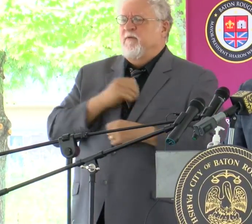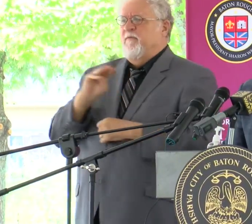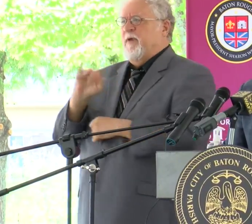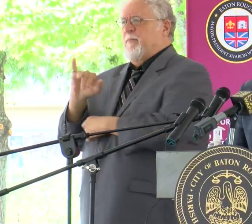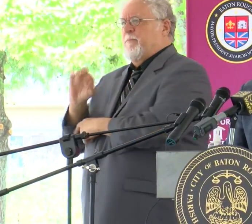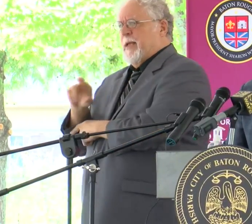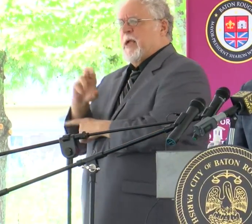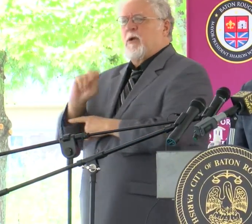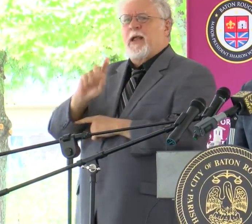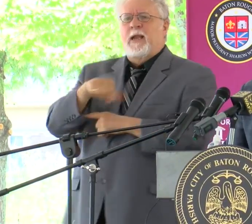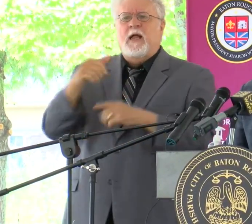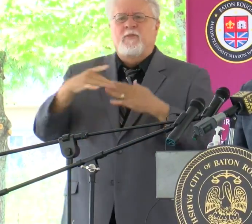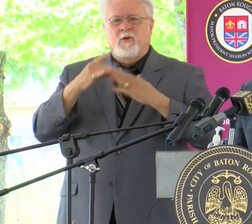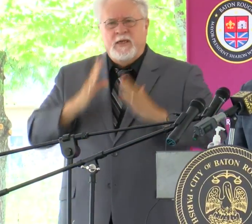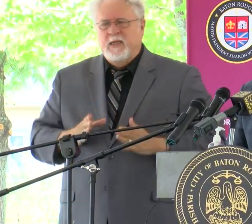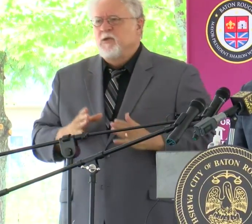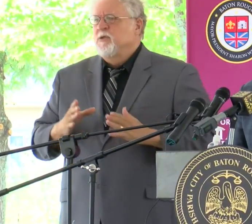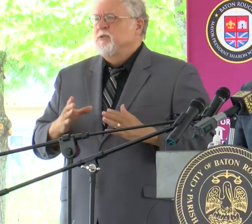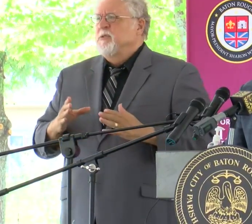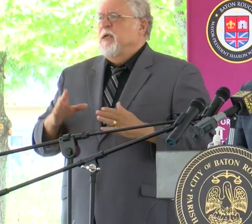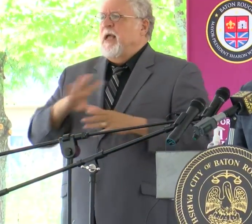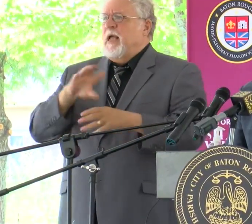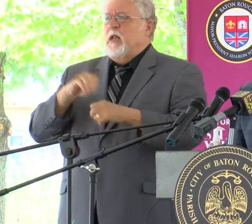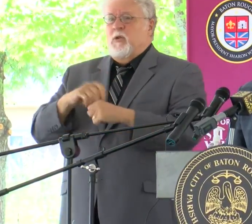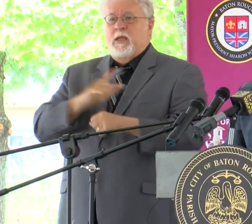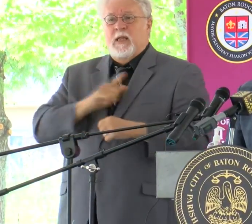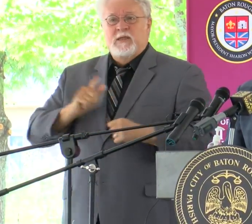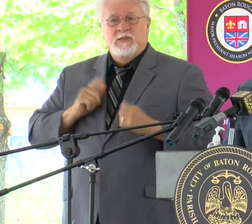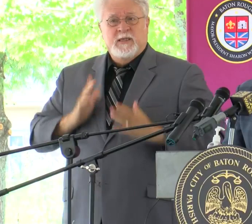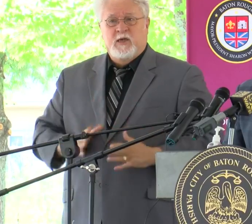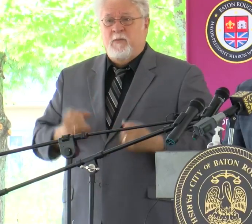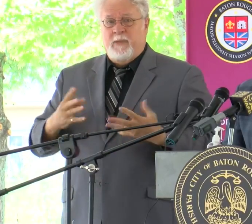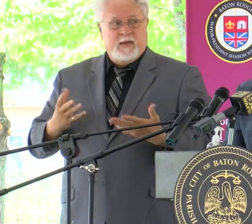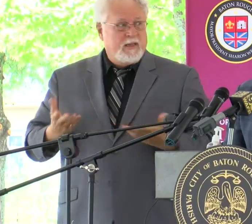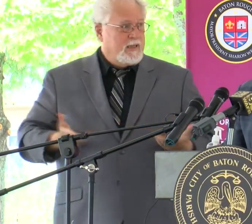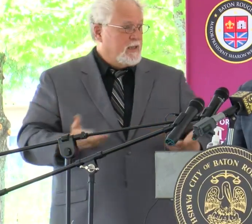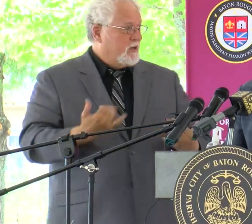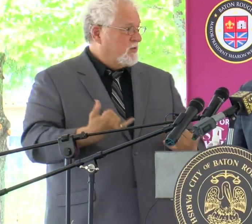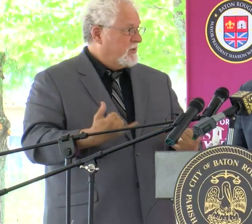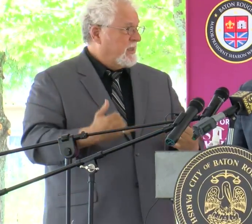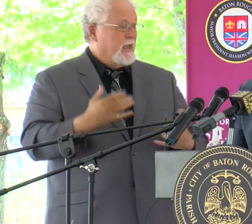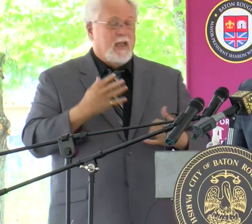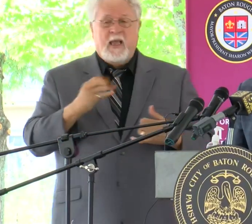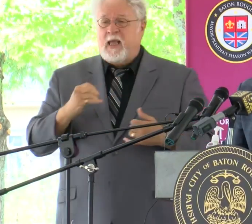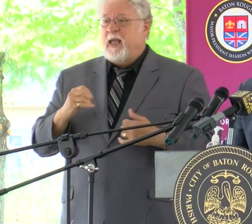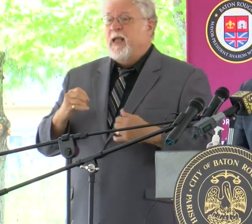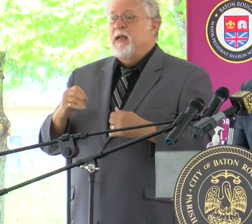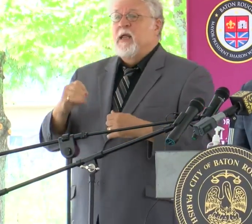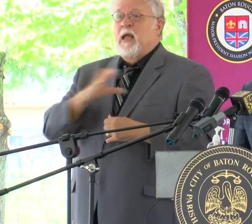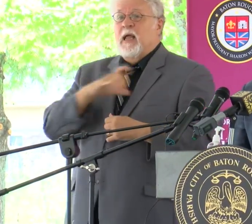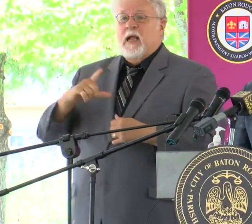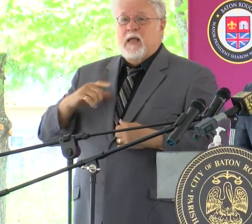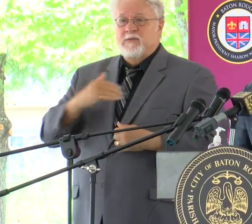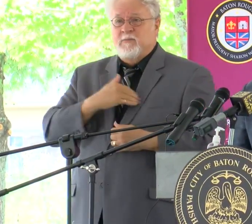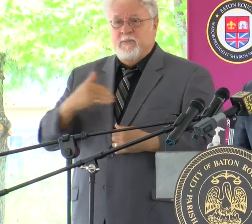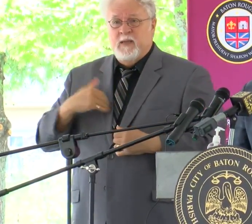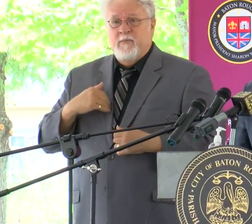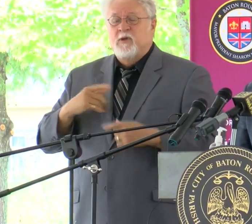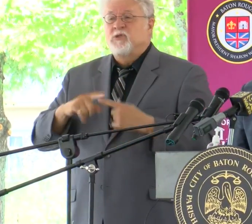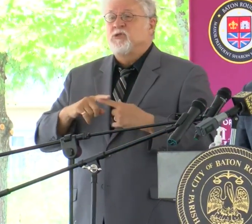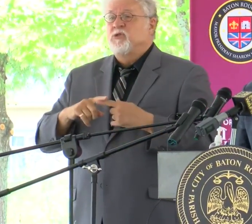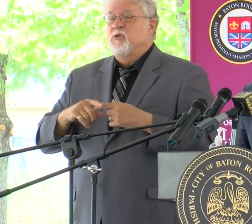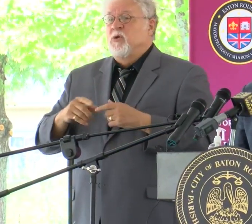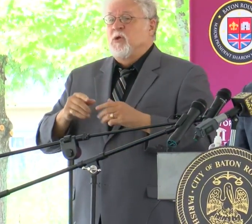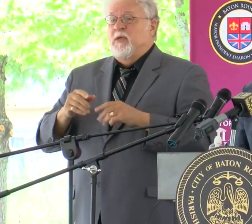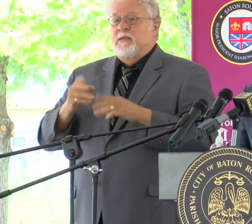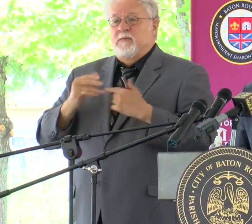and other leaders in Baton Rouge, including the legislators, many of whom are here with us today, and all of the council members, to accelerate